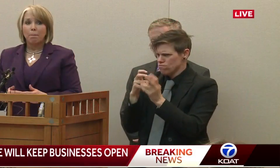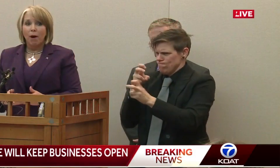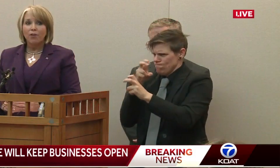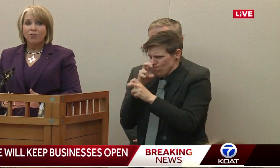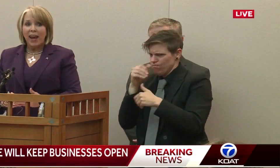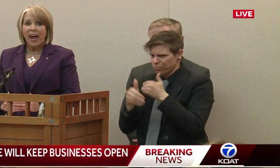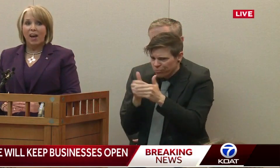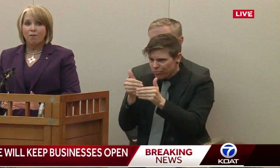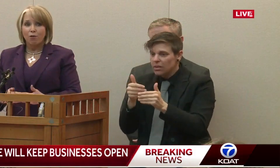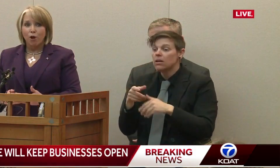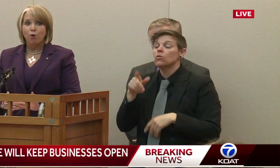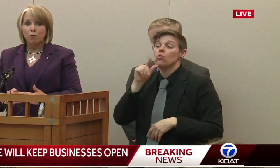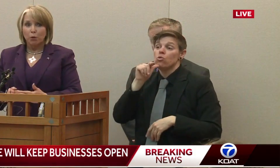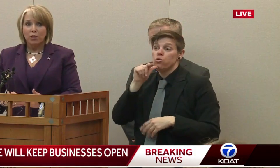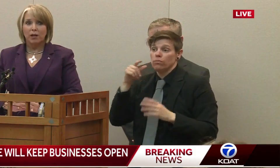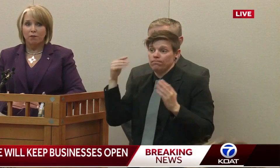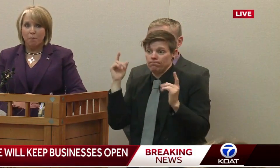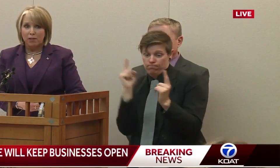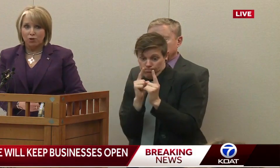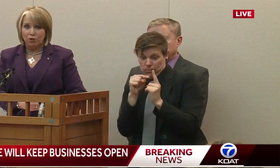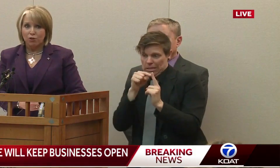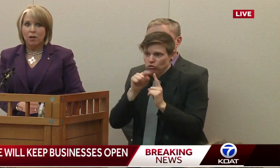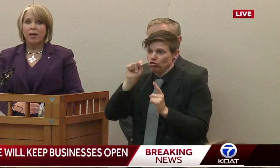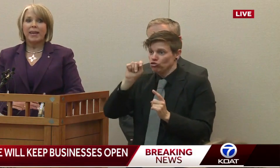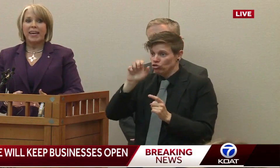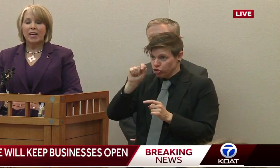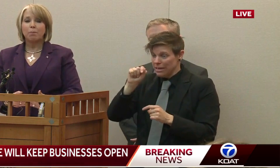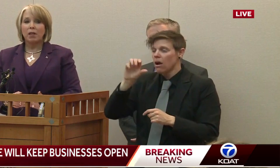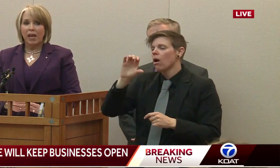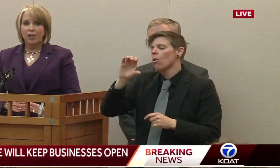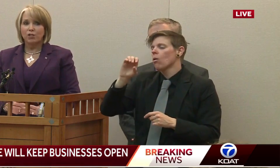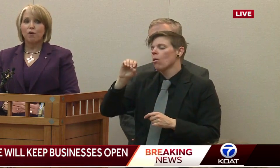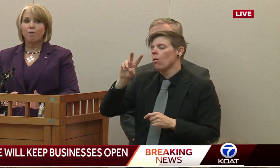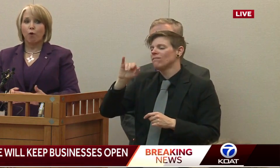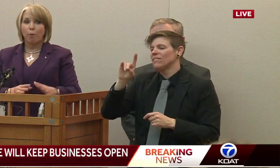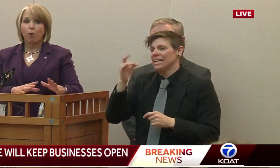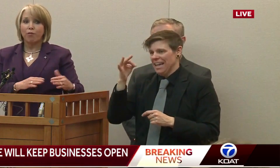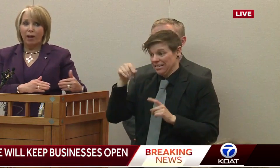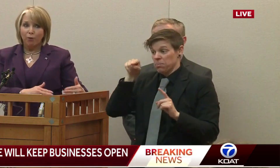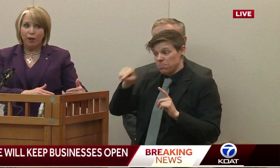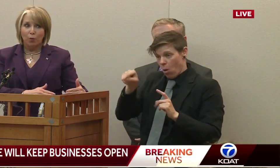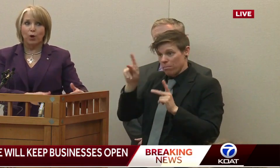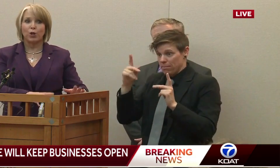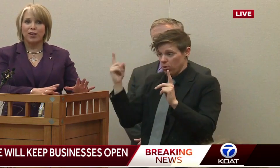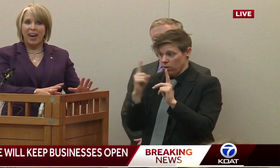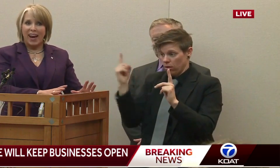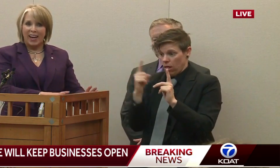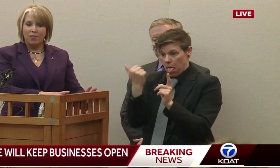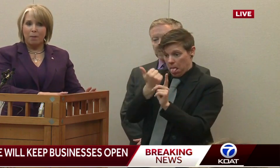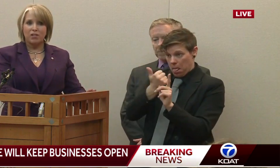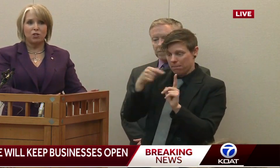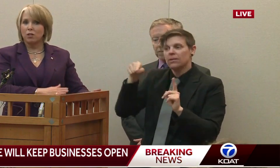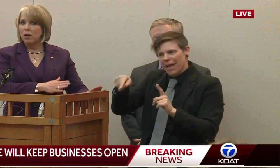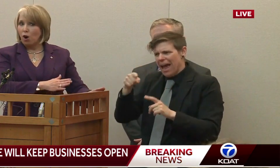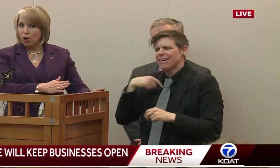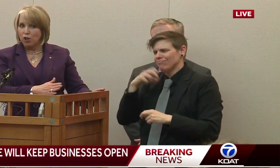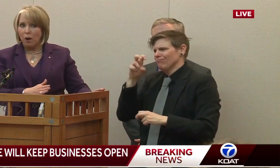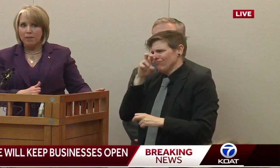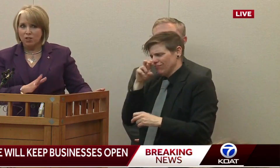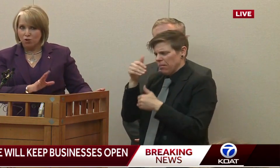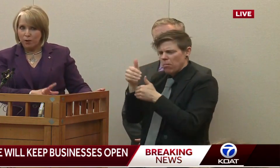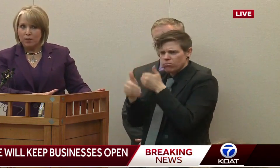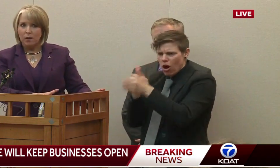must have those protective measures in place for both the healthcare workers and the patient.